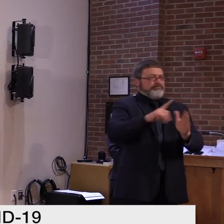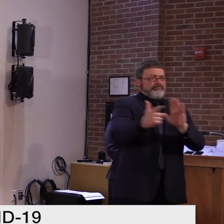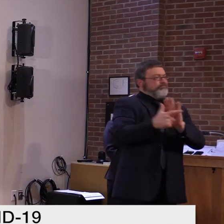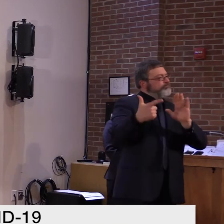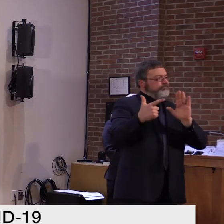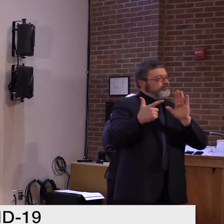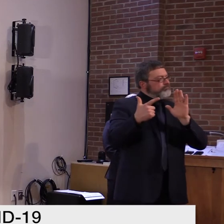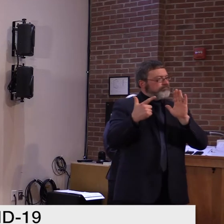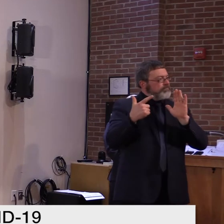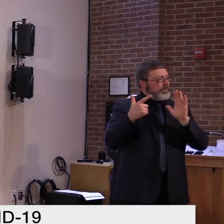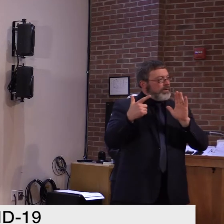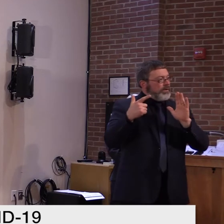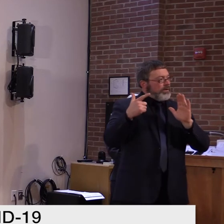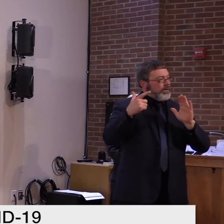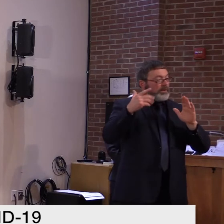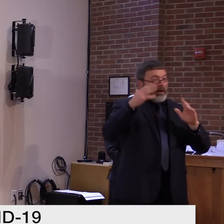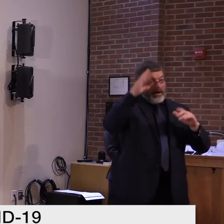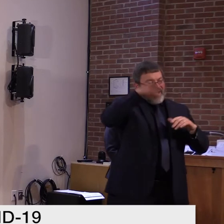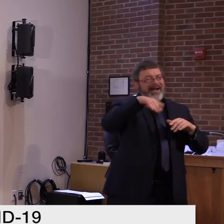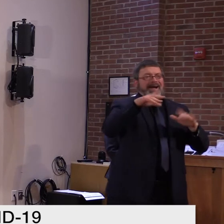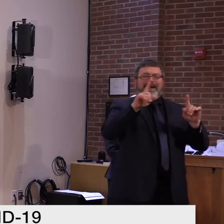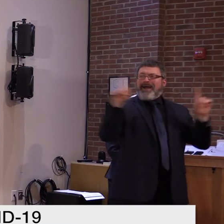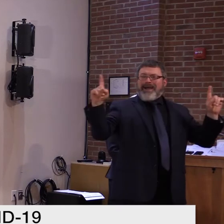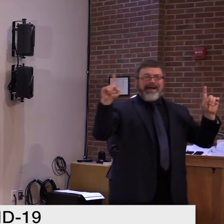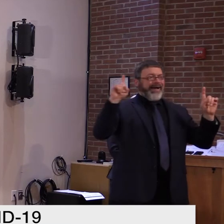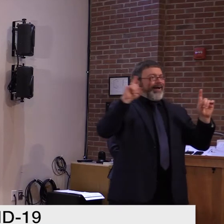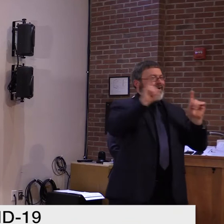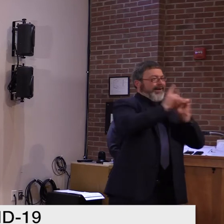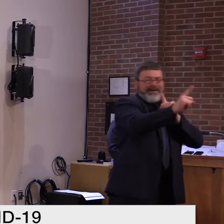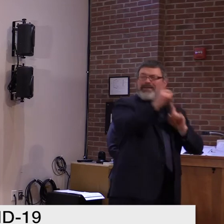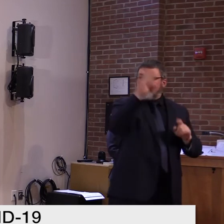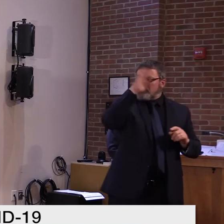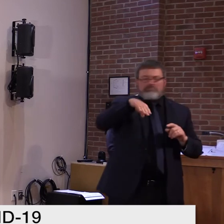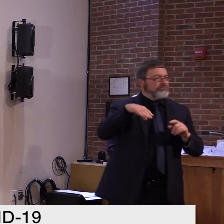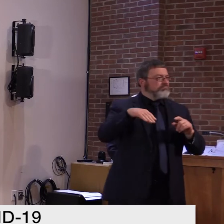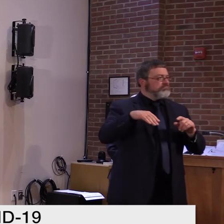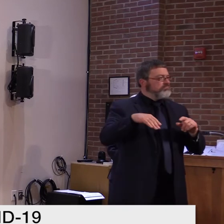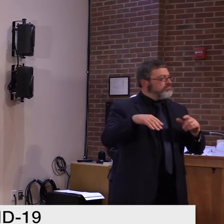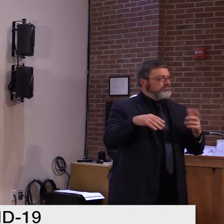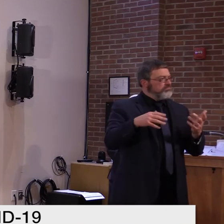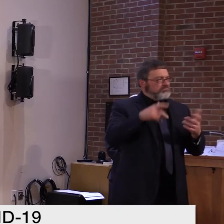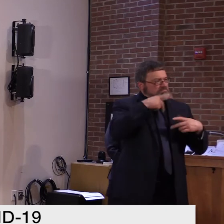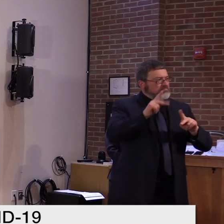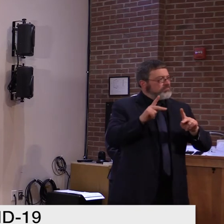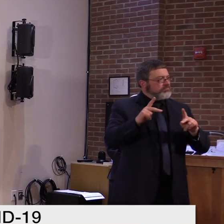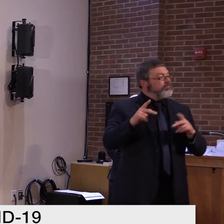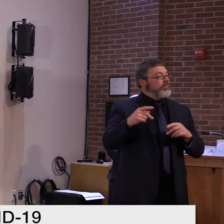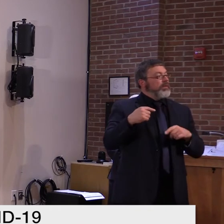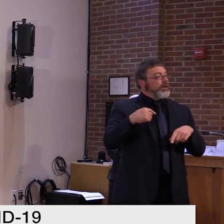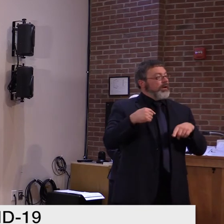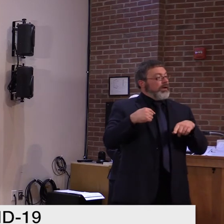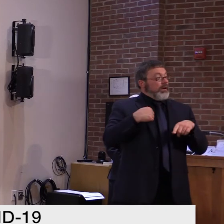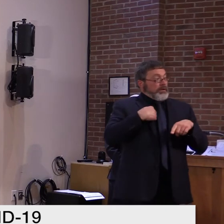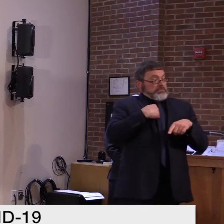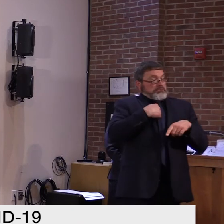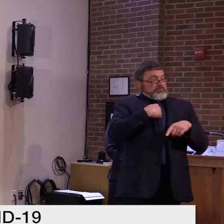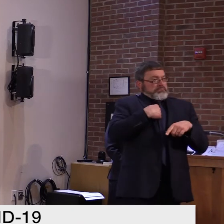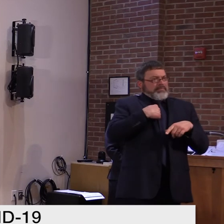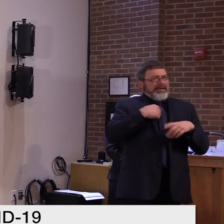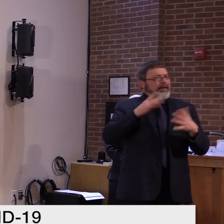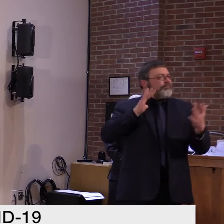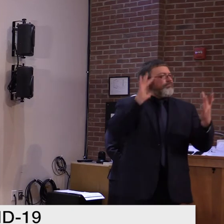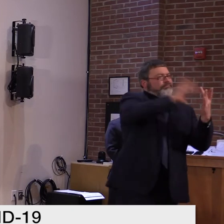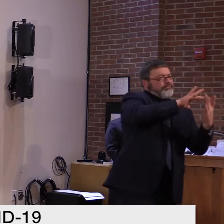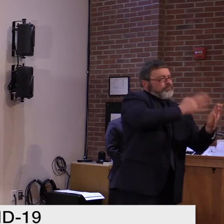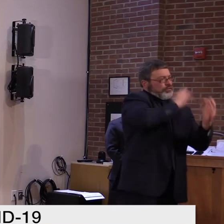distanced with masks on. So, for a little bit of context, I spoke with a local music educator who happens to sit